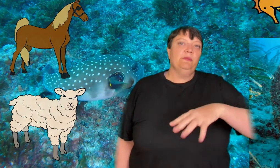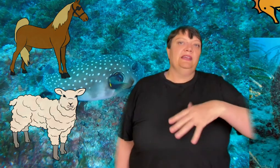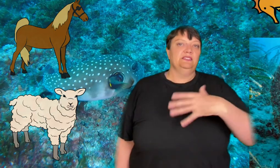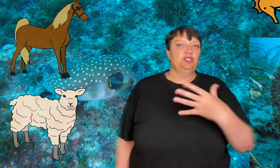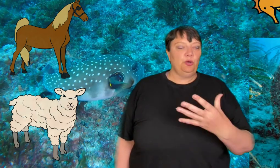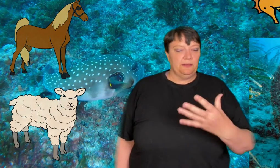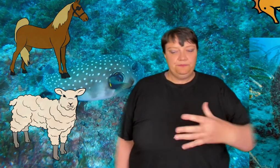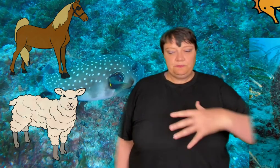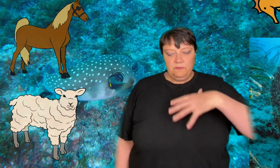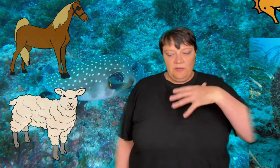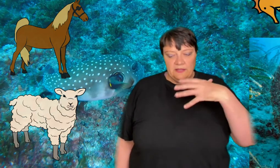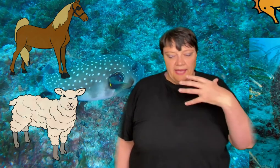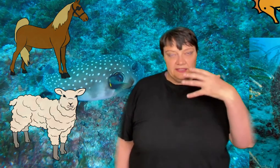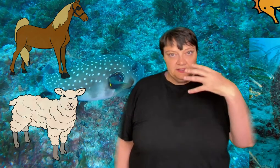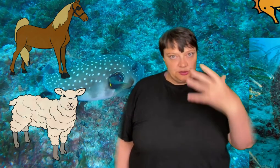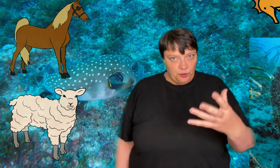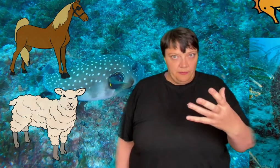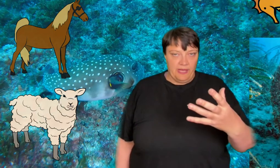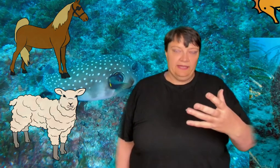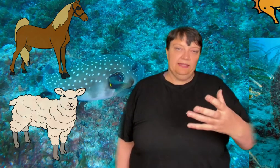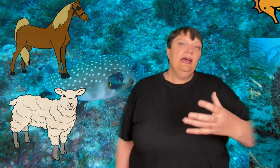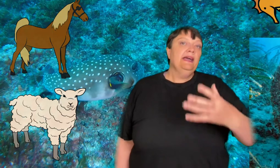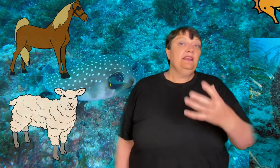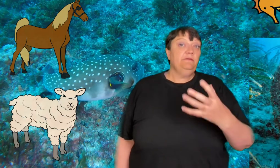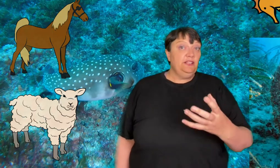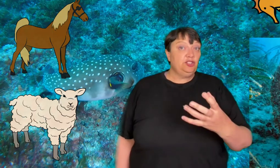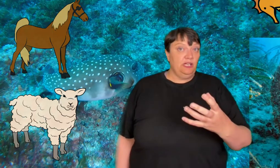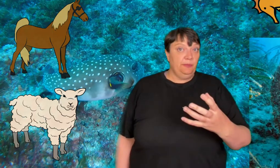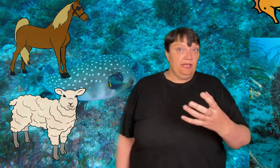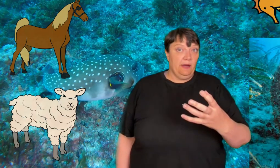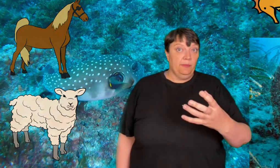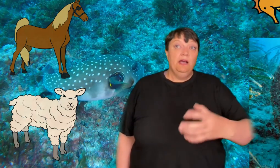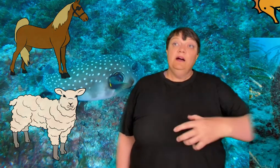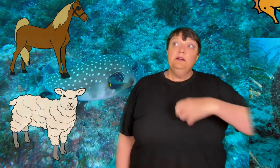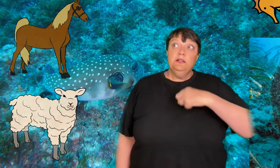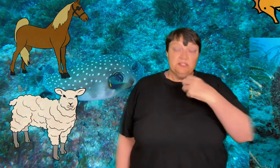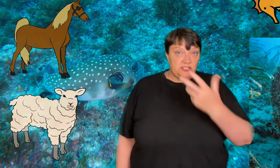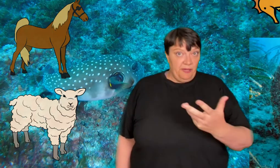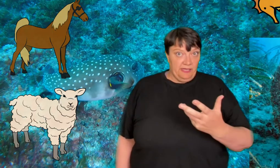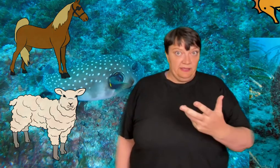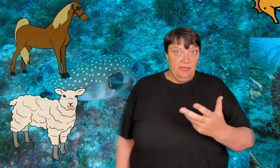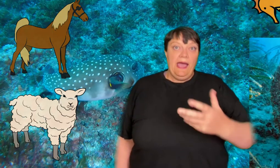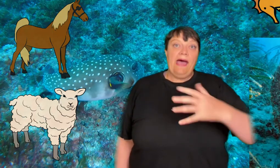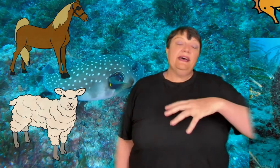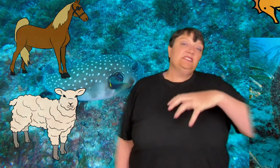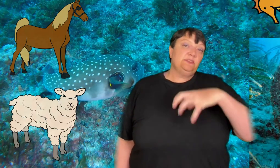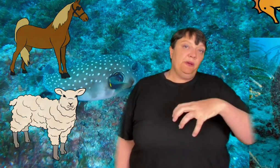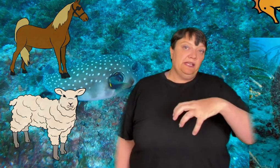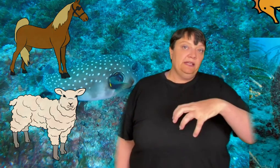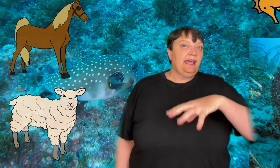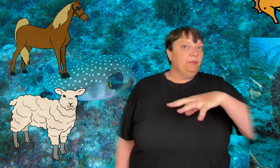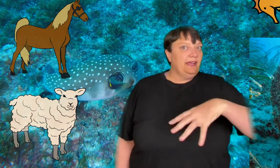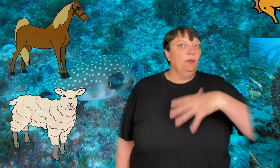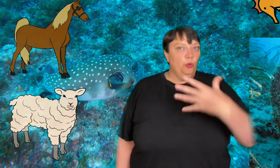a means of making string. That string making can eventually become spinning and that